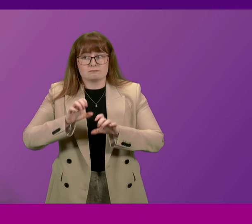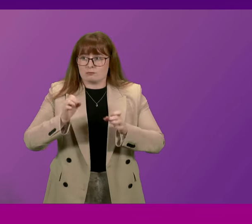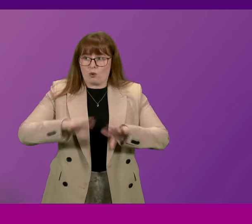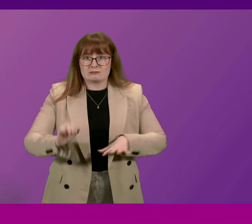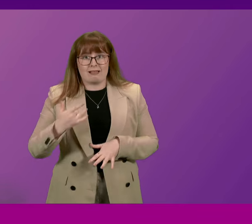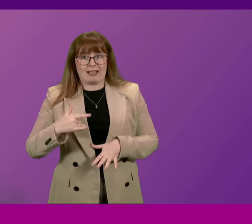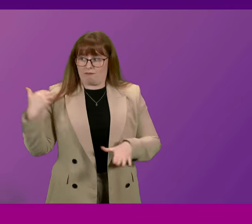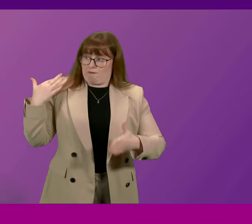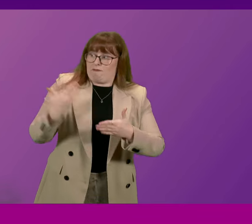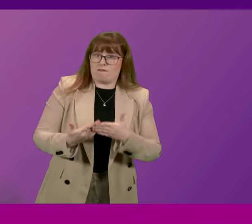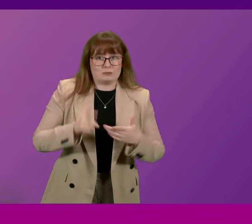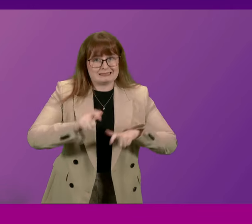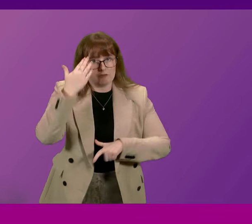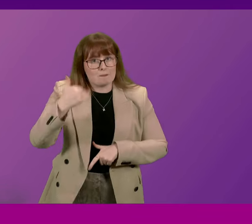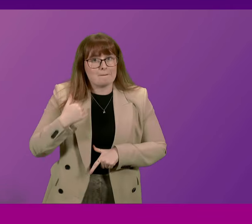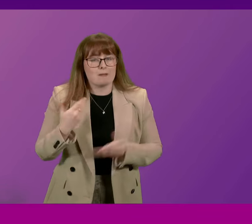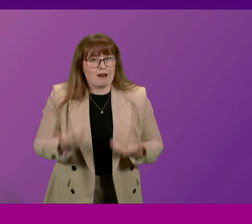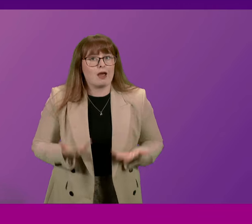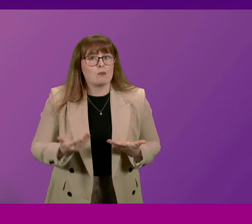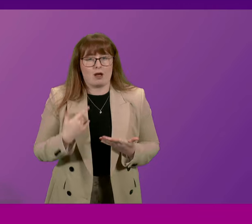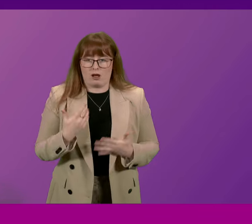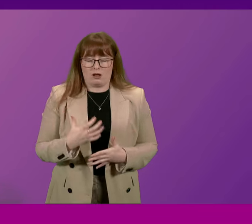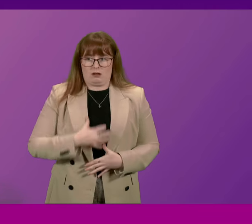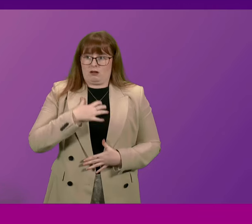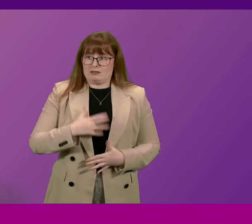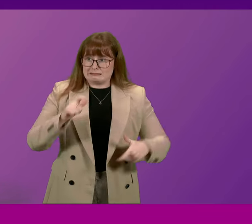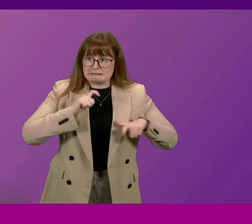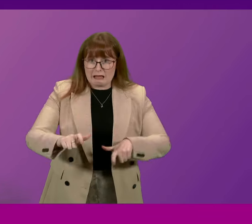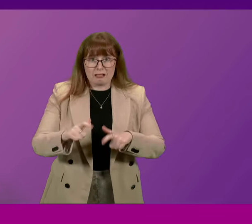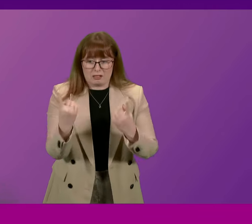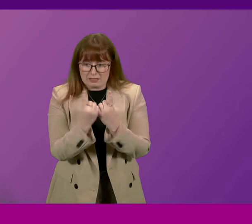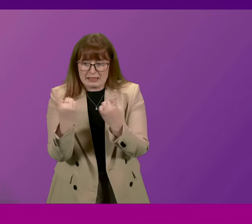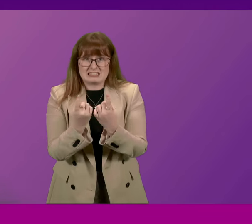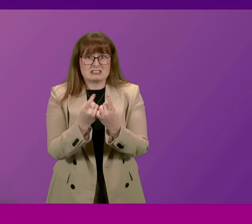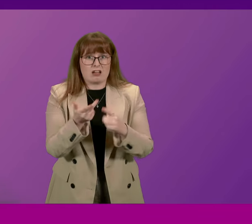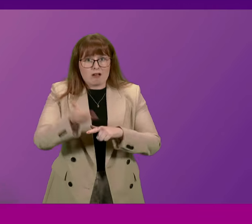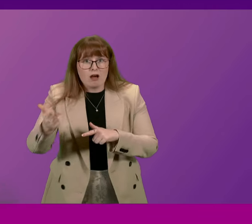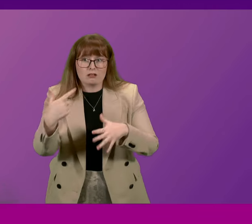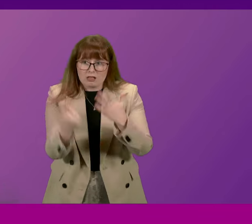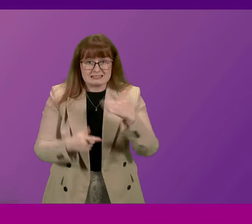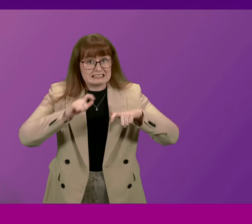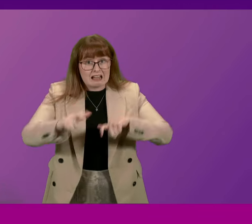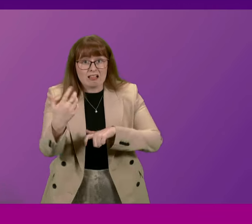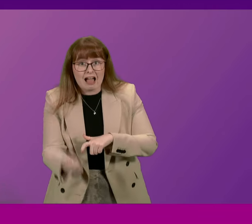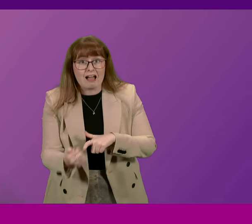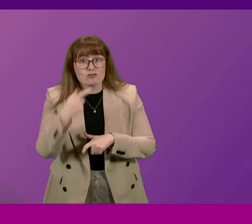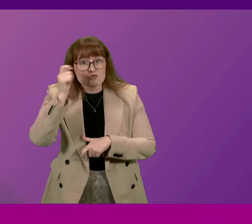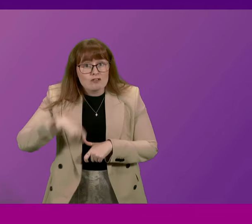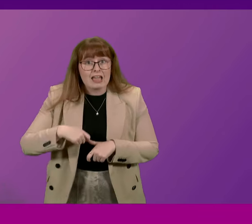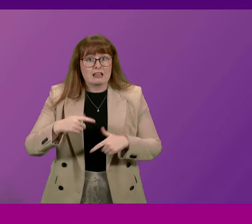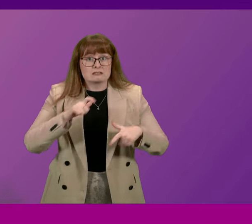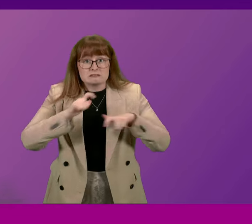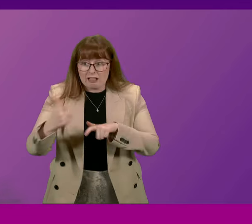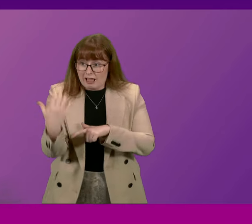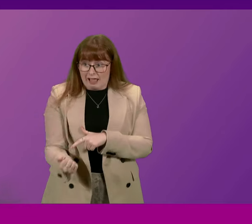today. But I'm struck, presiding officer, that right now that same material of war is being buried in the soils of Ukraine as the